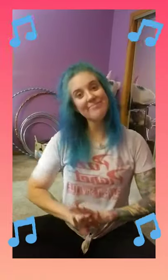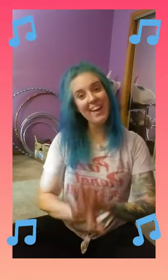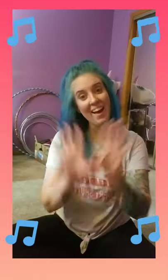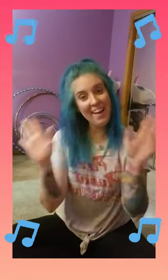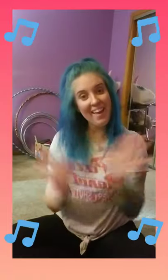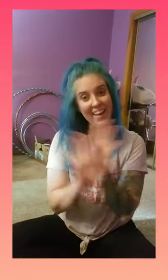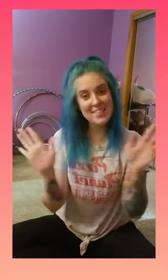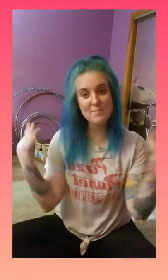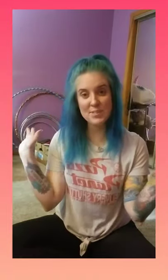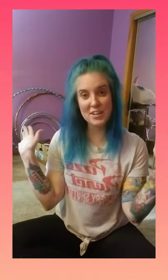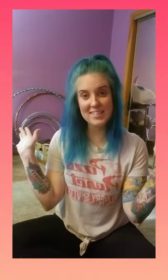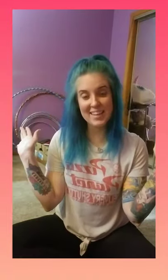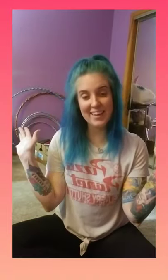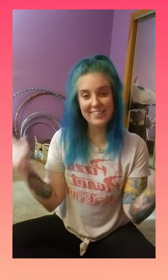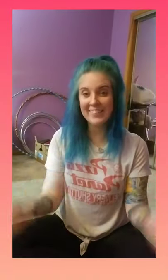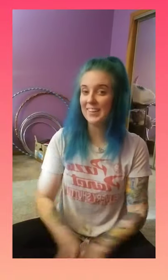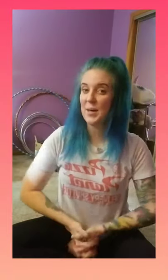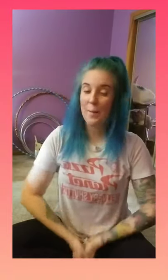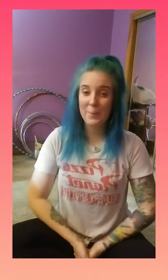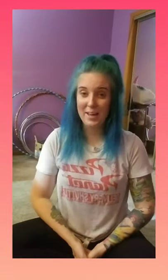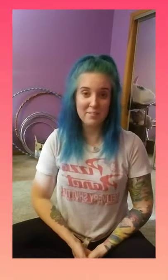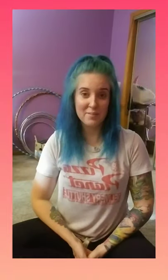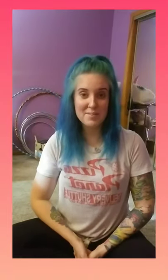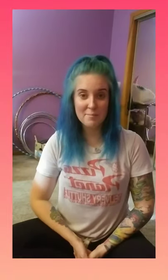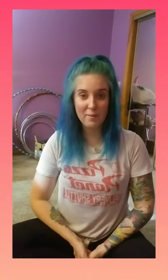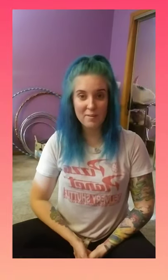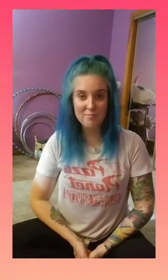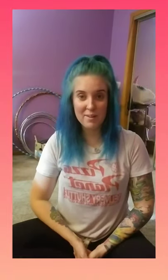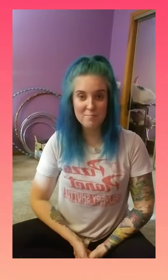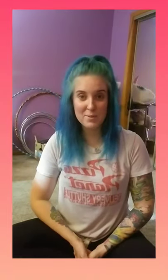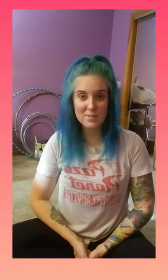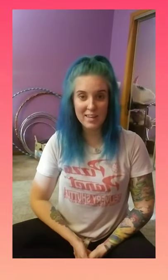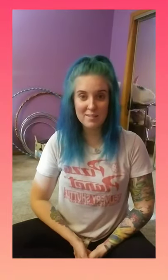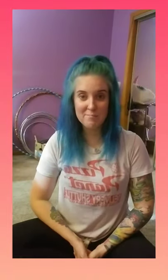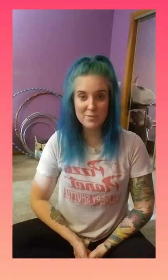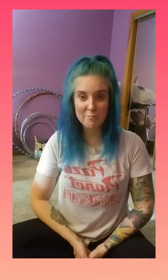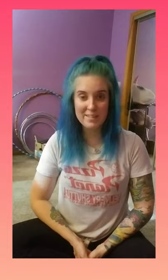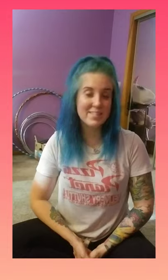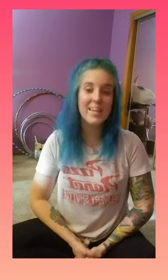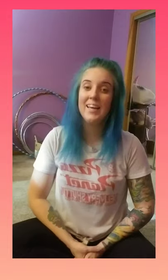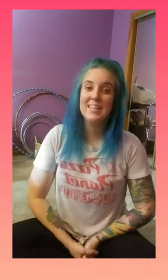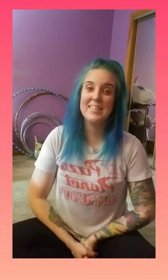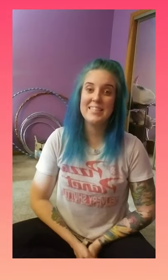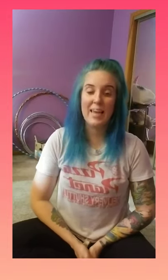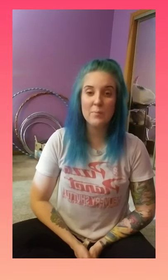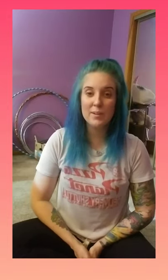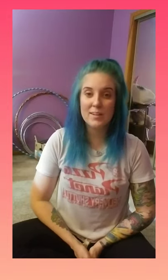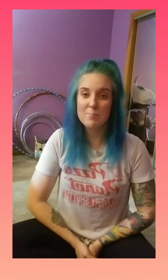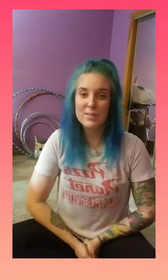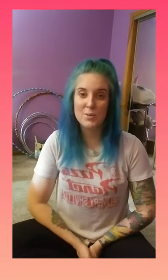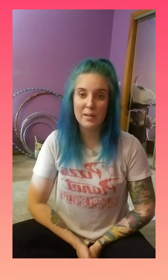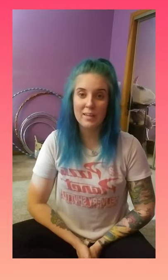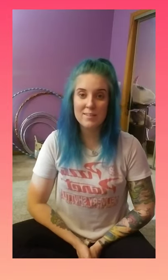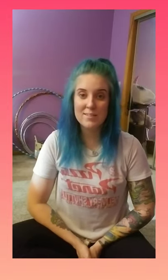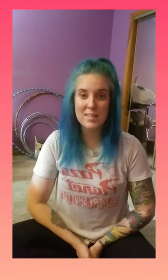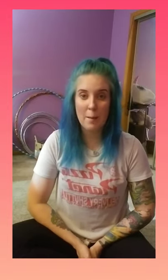Hi, it's Ms. Tracy, back for some more fun music and movement. Today we're going to be doing some